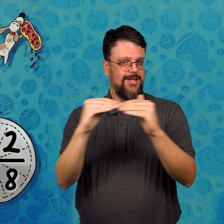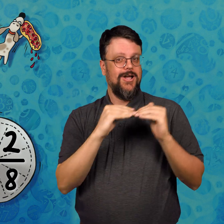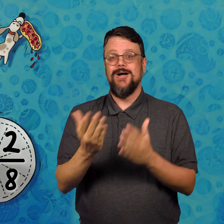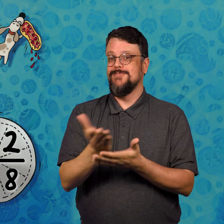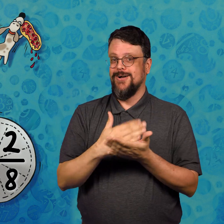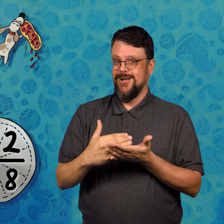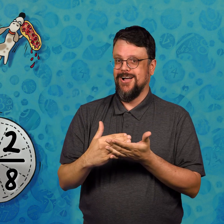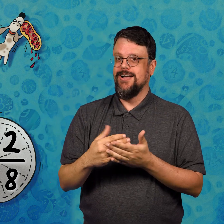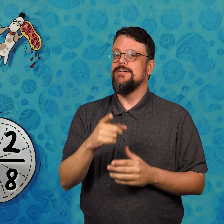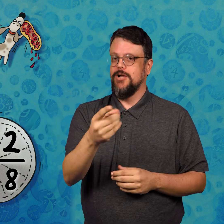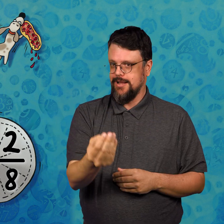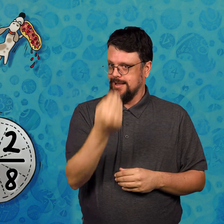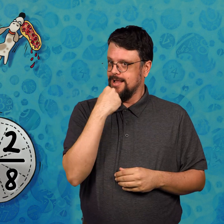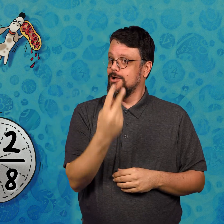two of eight equal parts.